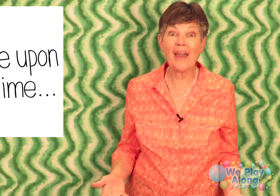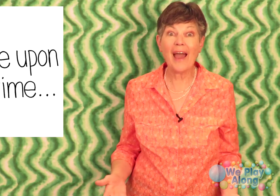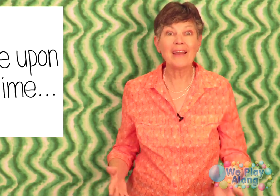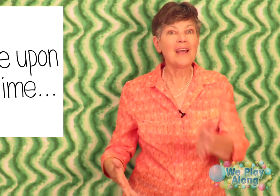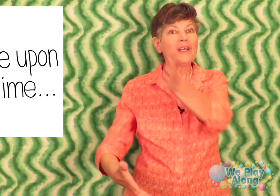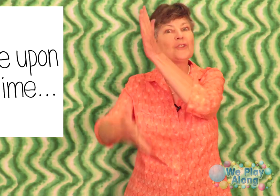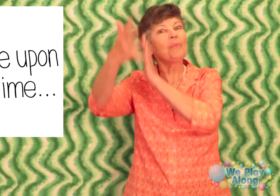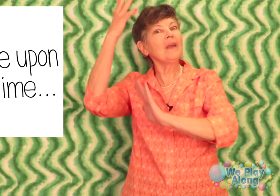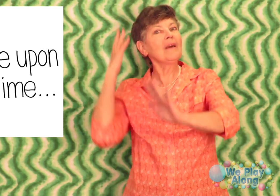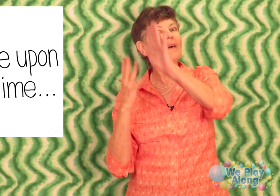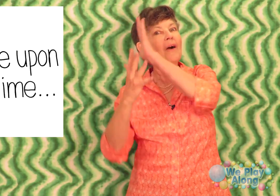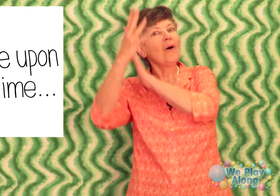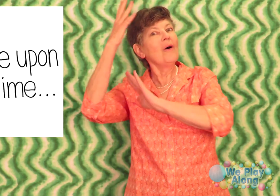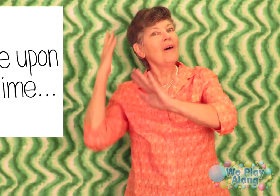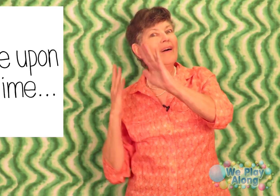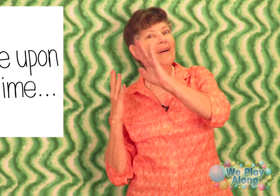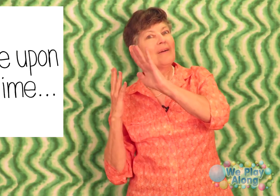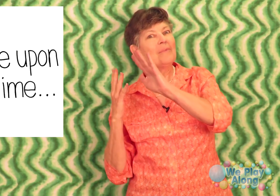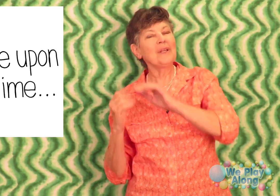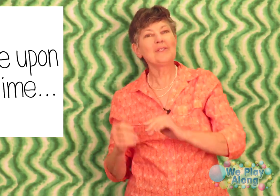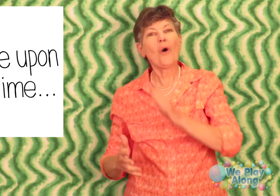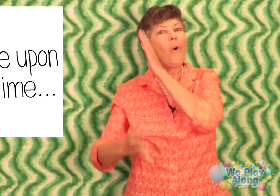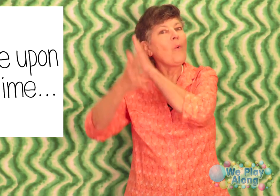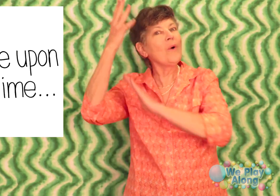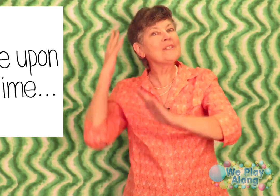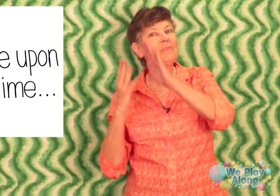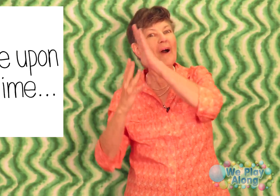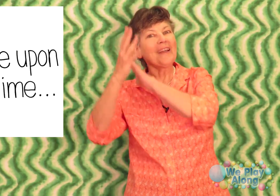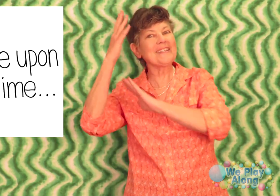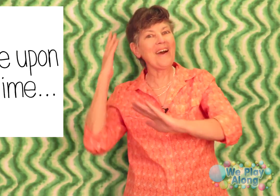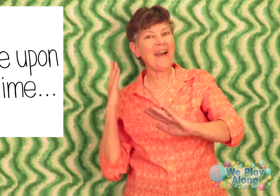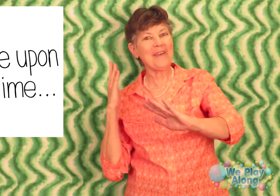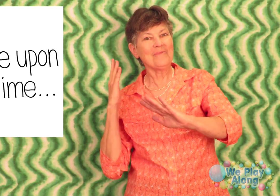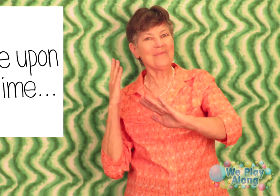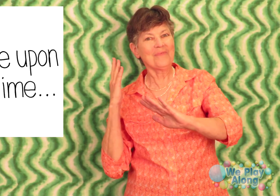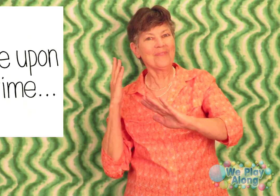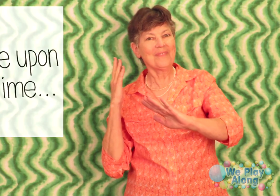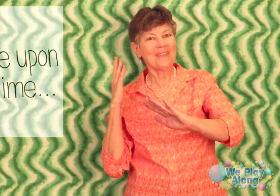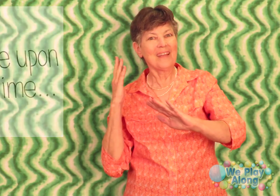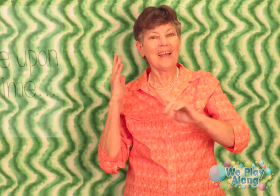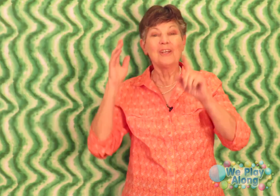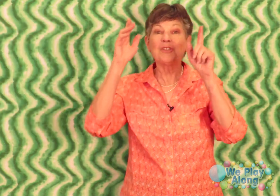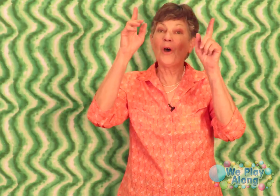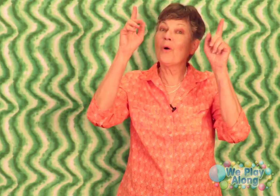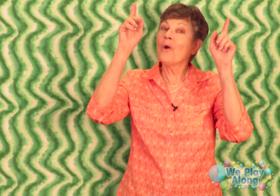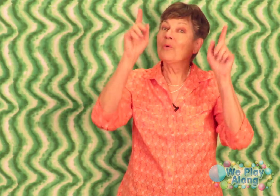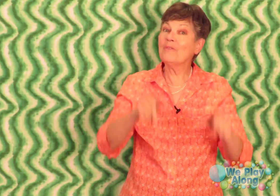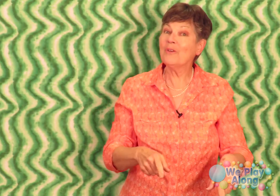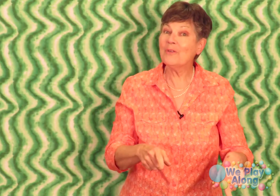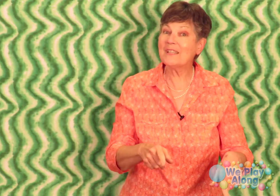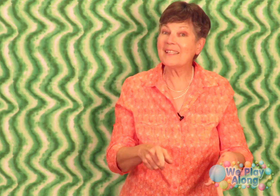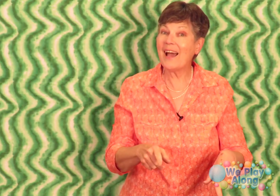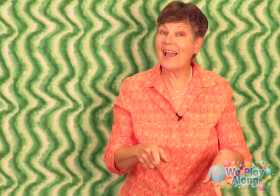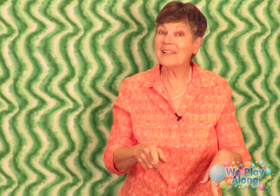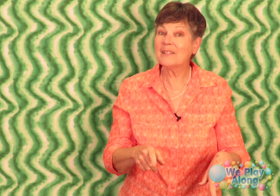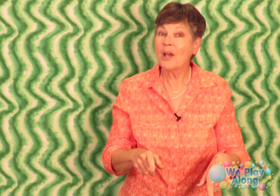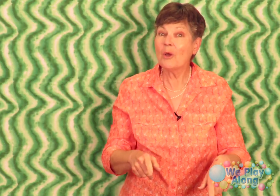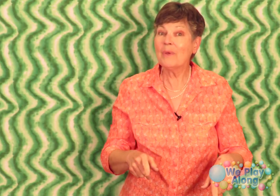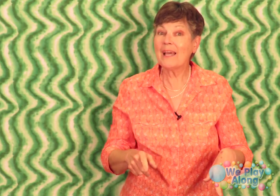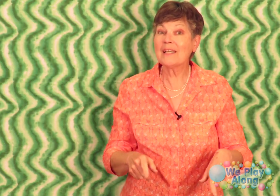that Sophie means once upon a time so review the signs because